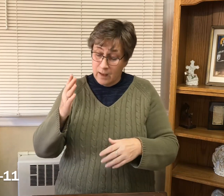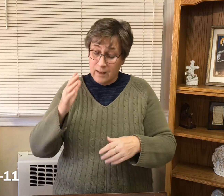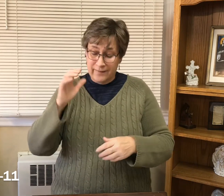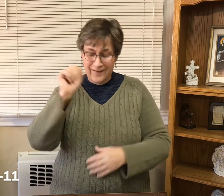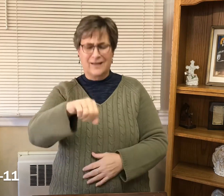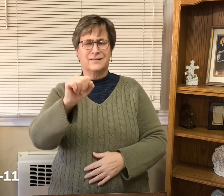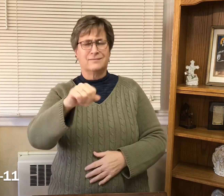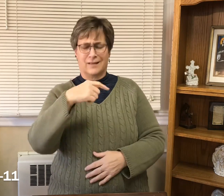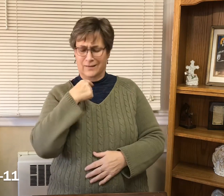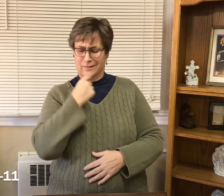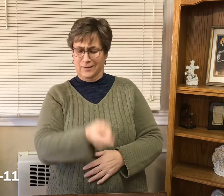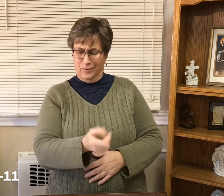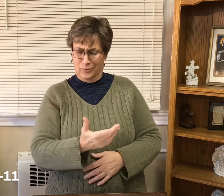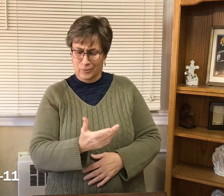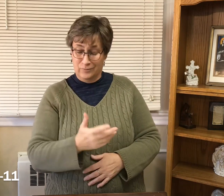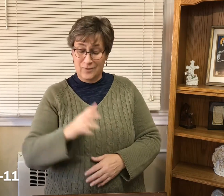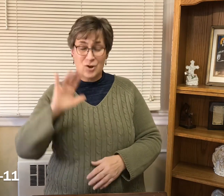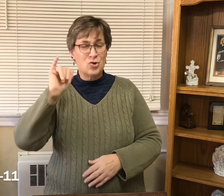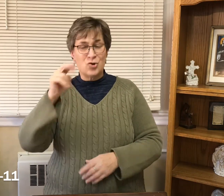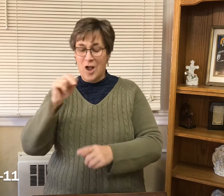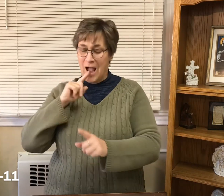Yes, I tell you, and more than a prophet.